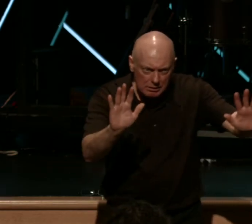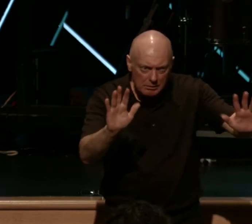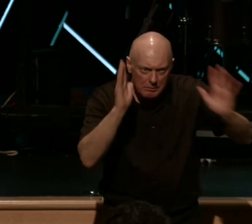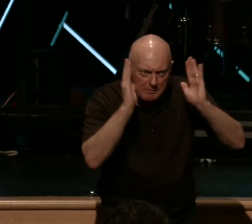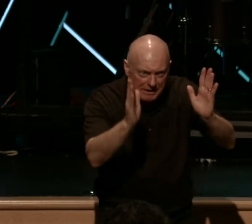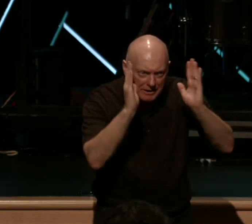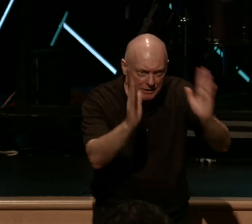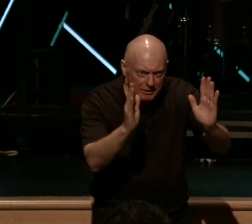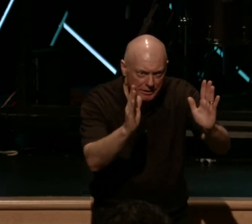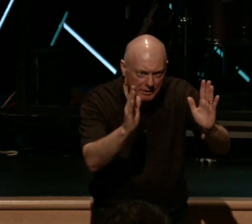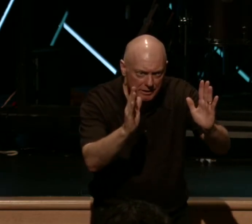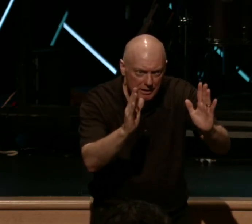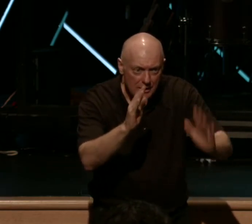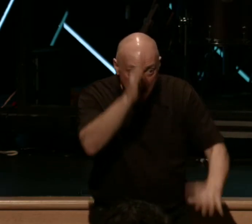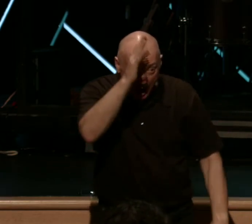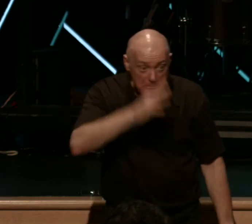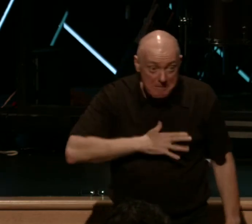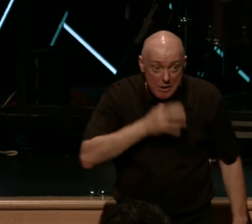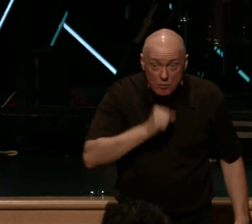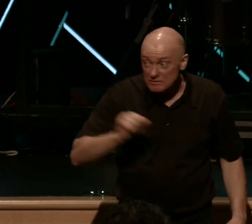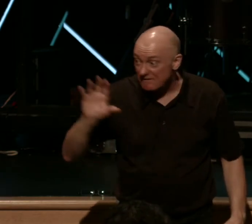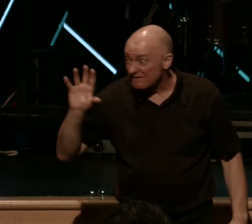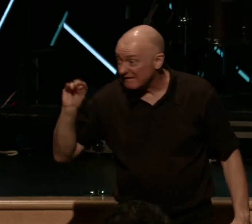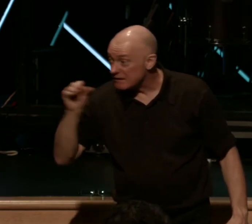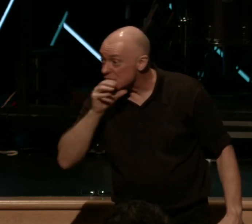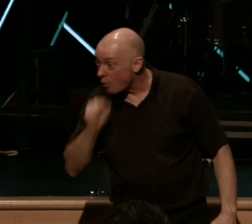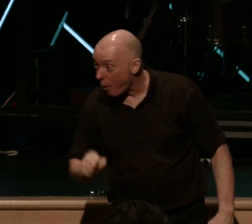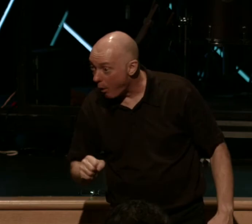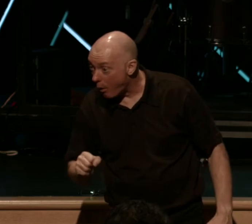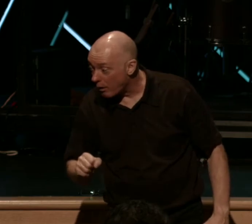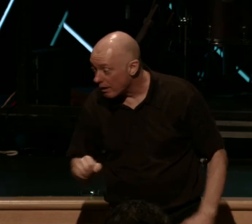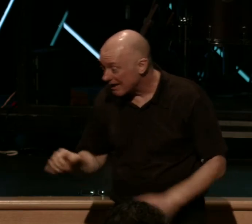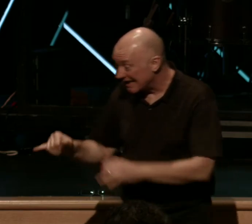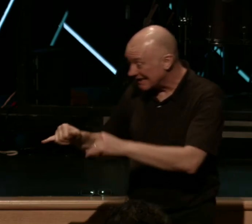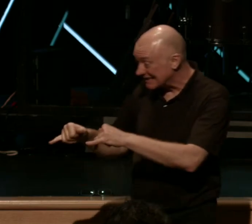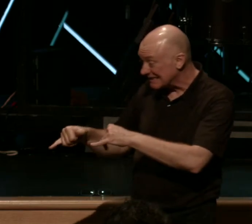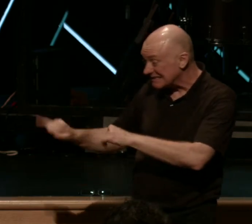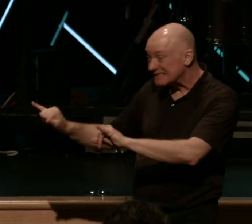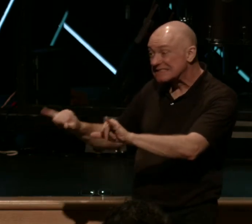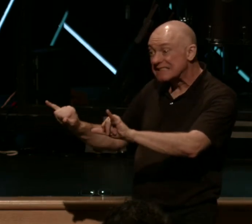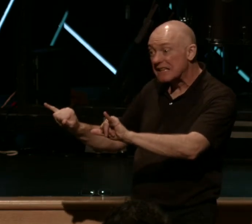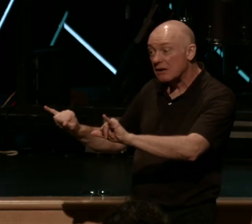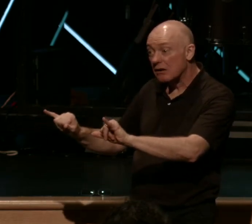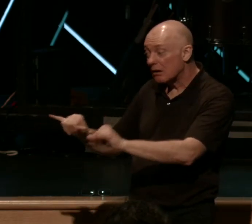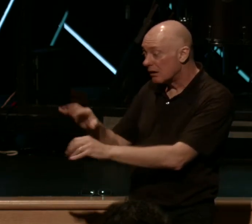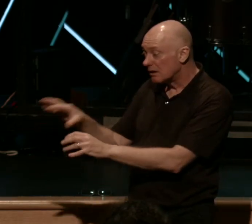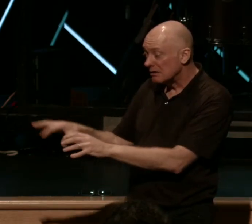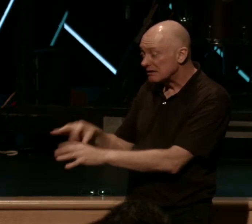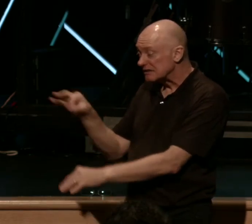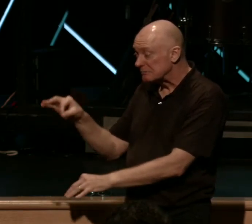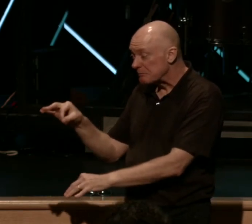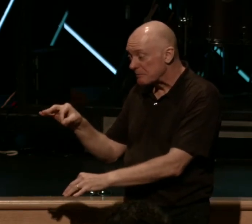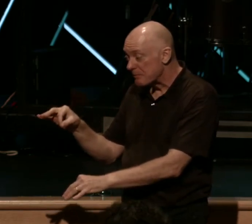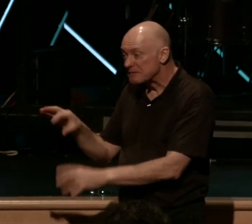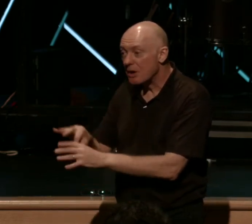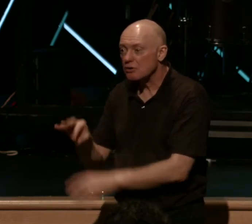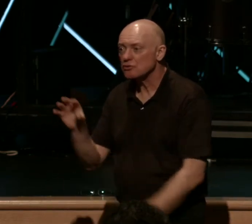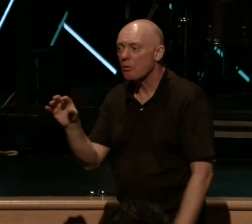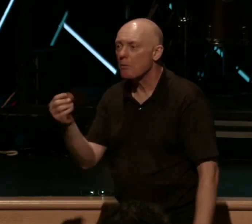A 50-year-old man who is still walking around with a spiritual pacifier in his mouth because he's